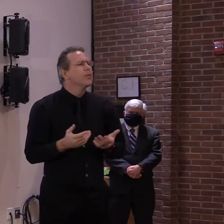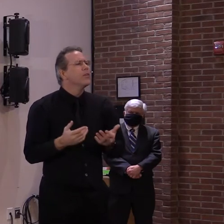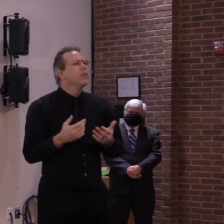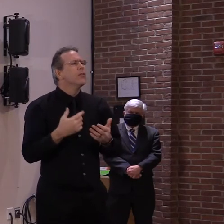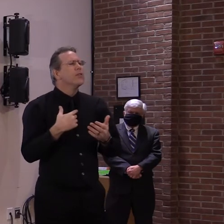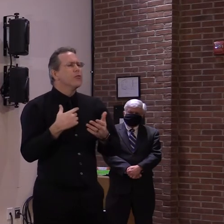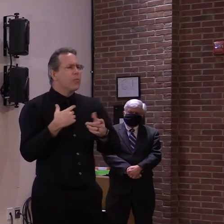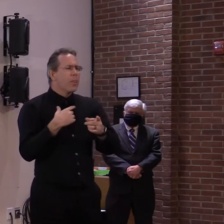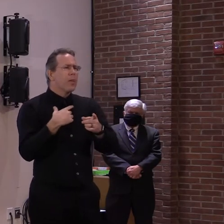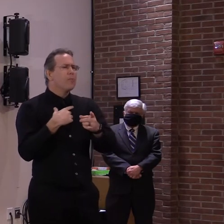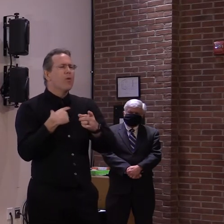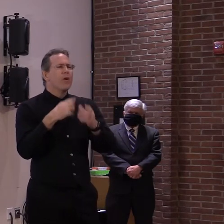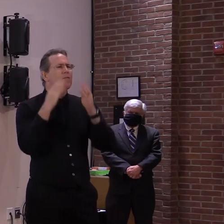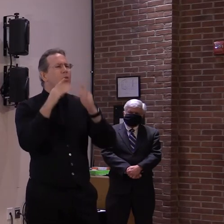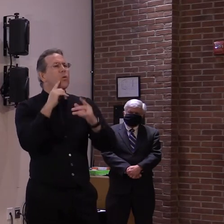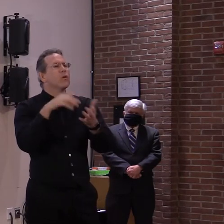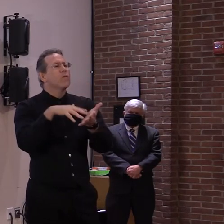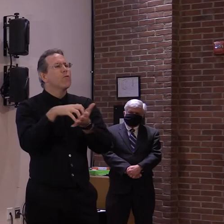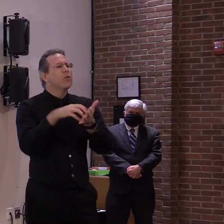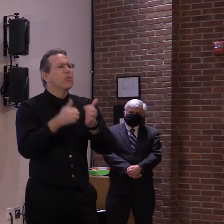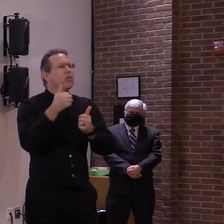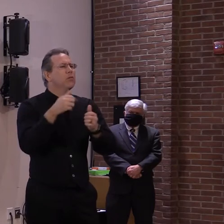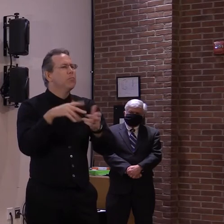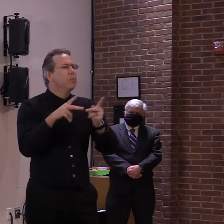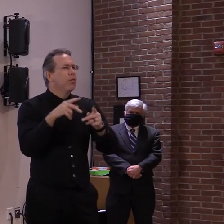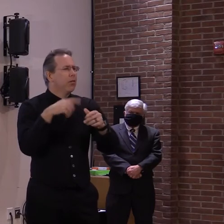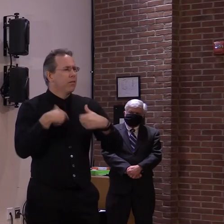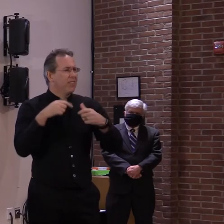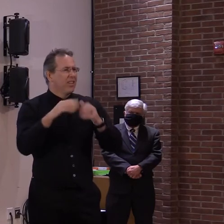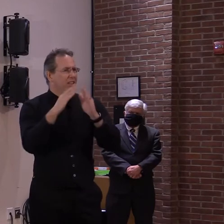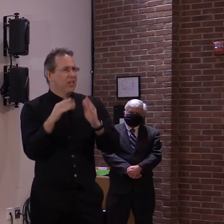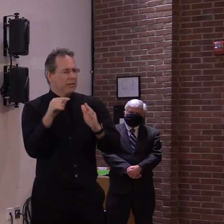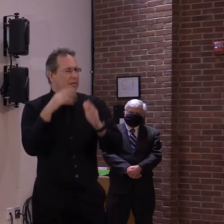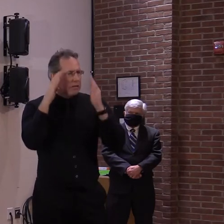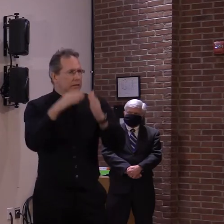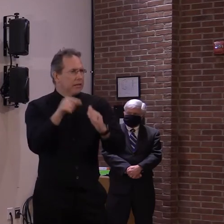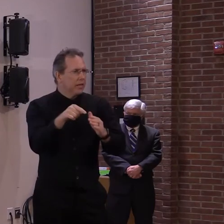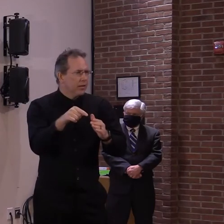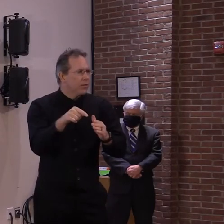of reference, if you will, all about health equity. Thank you.